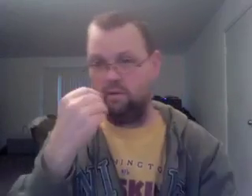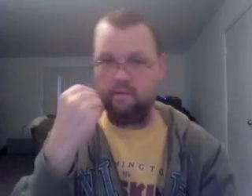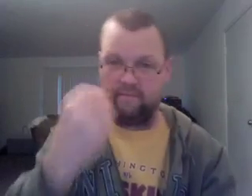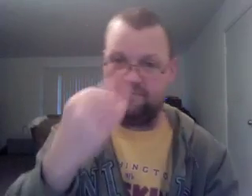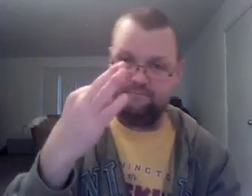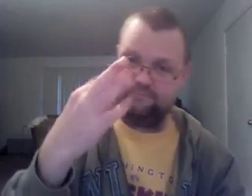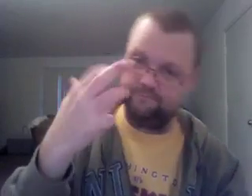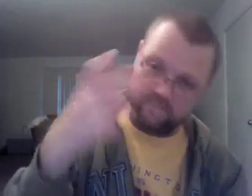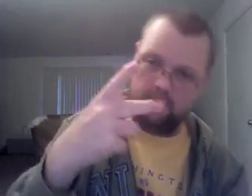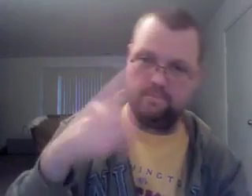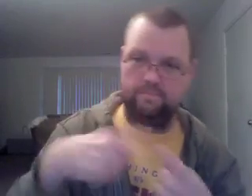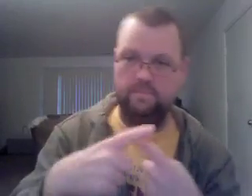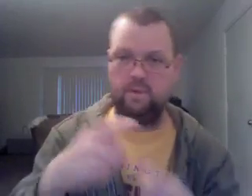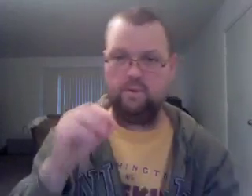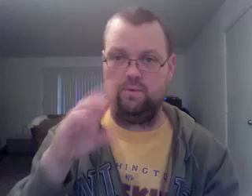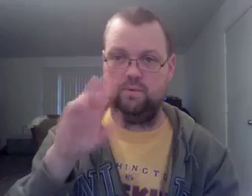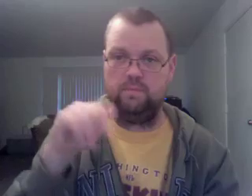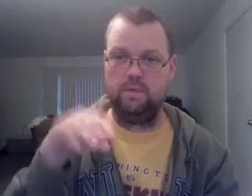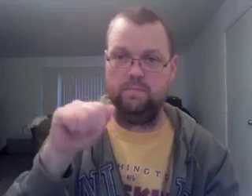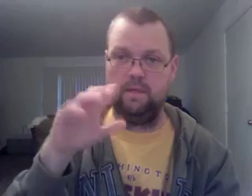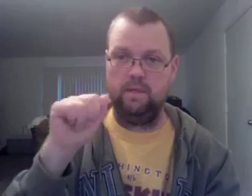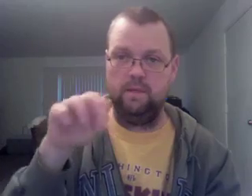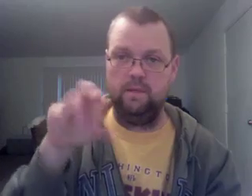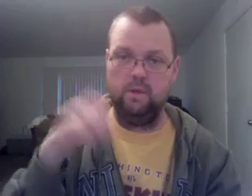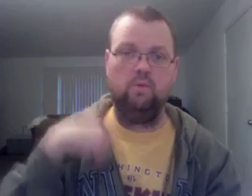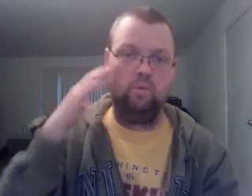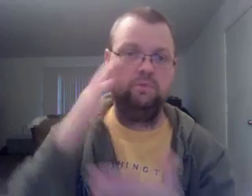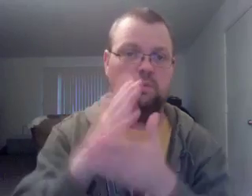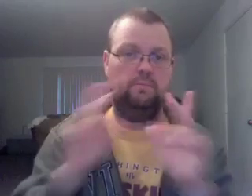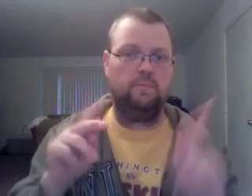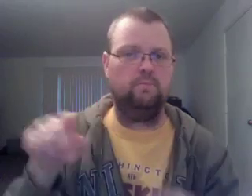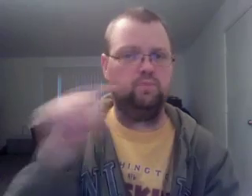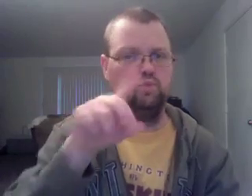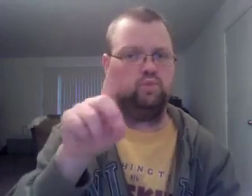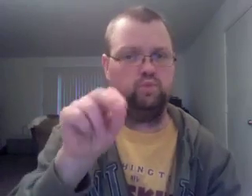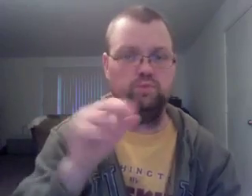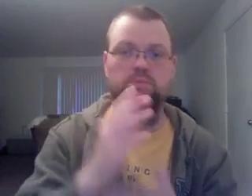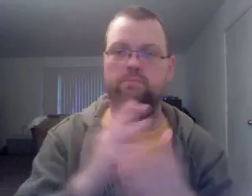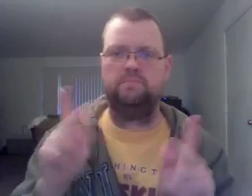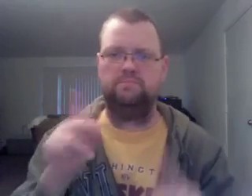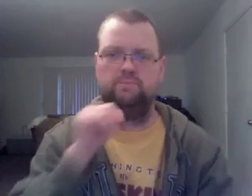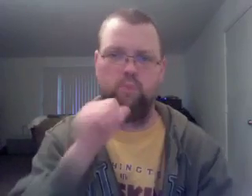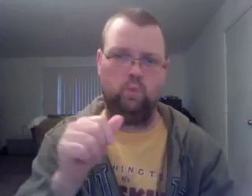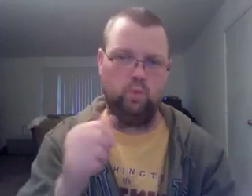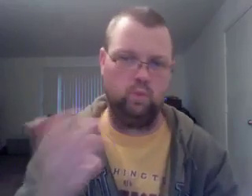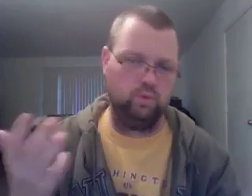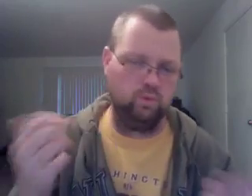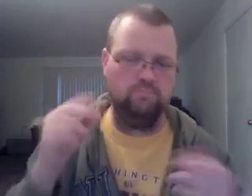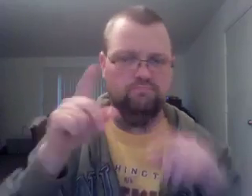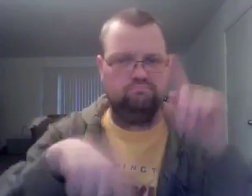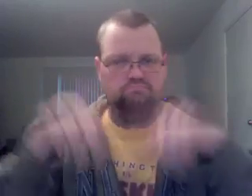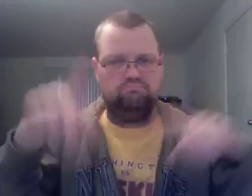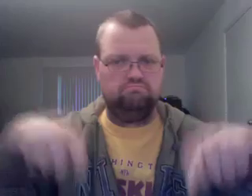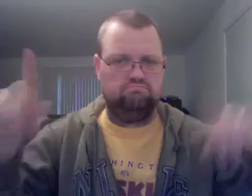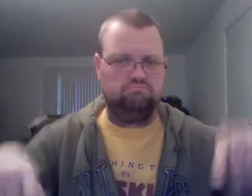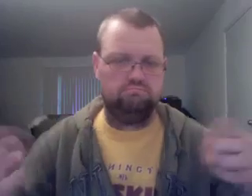Join the Nation, call 877 Nationwide. Nationwide is on your side. Are you there yet?